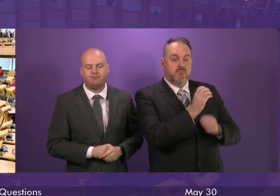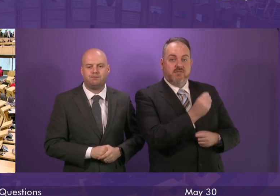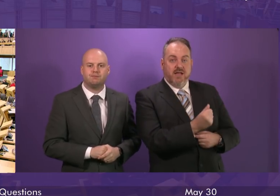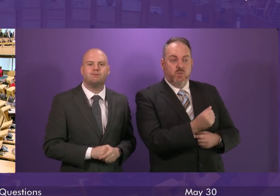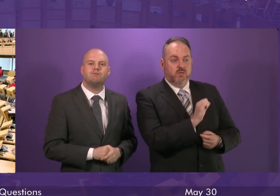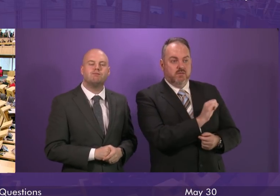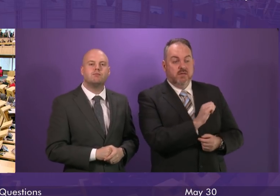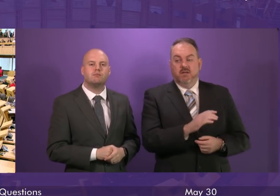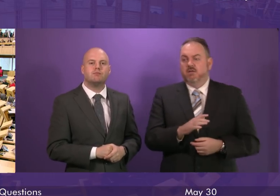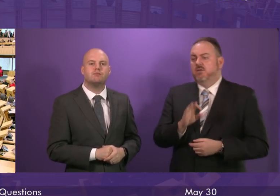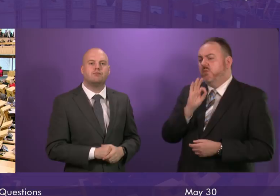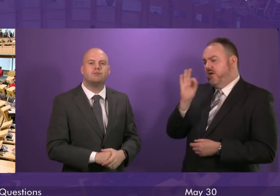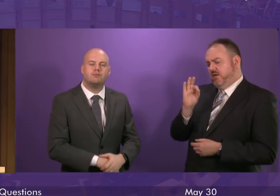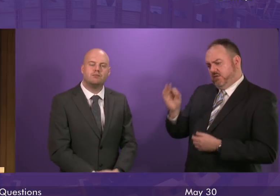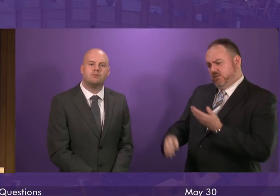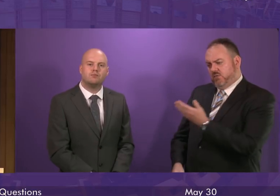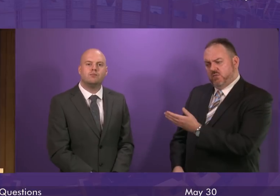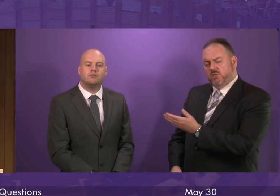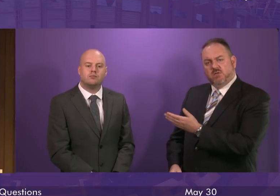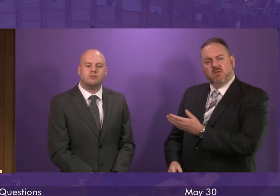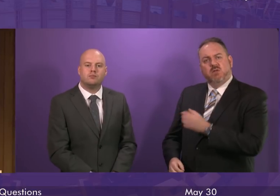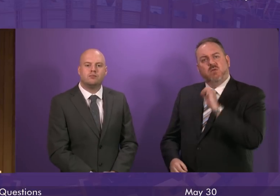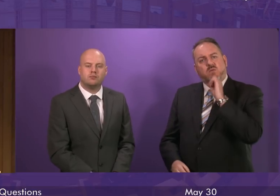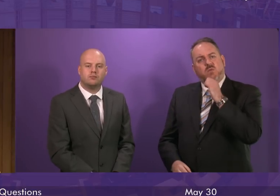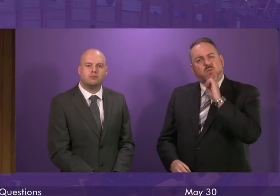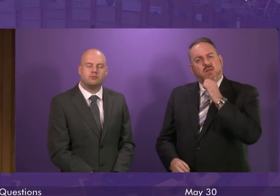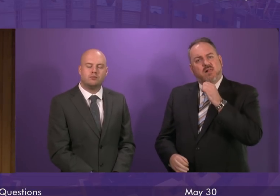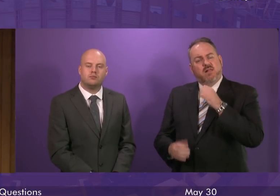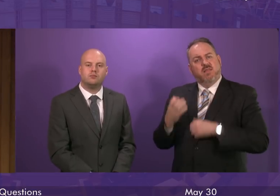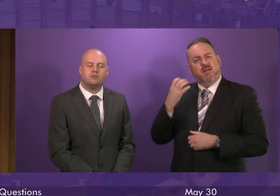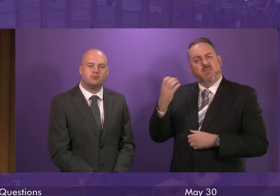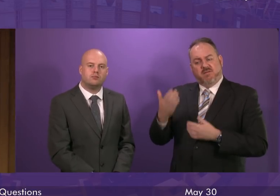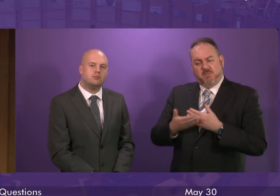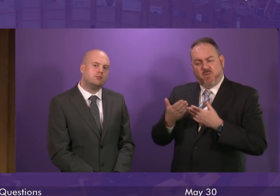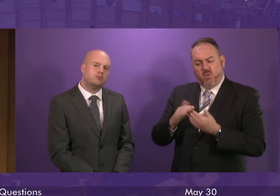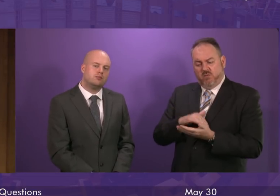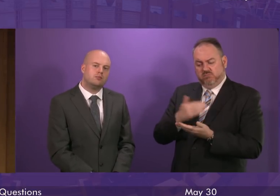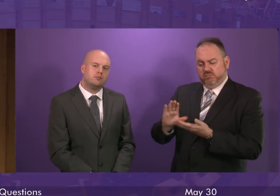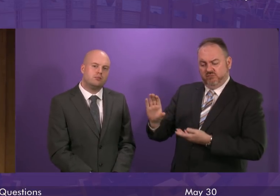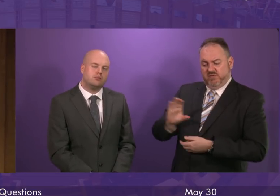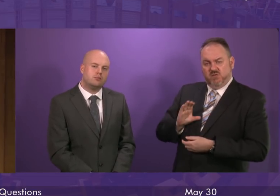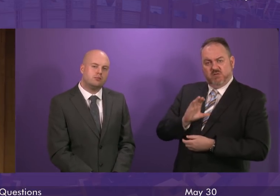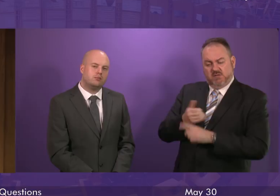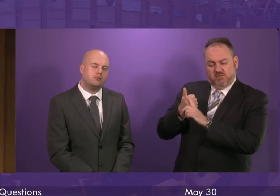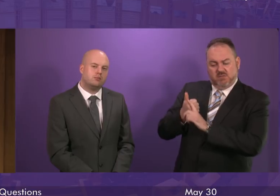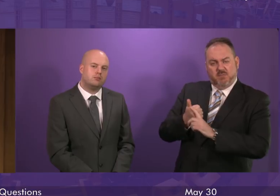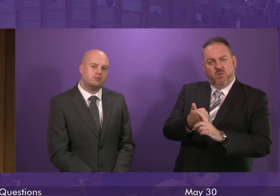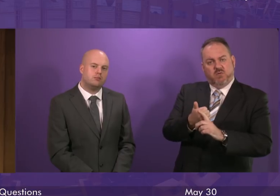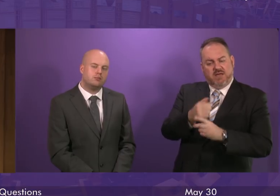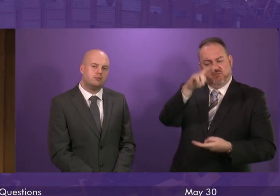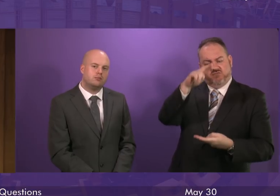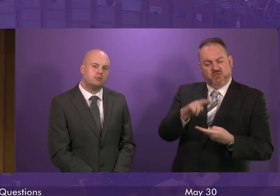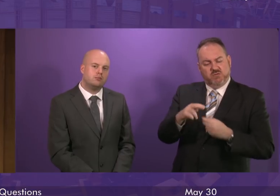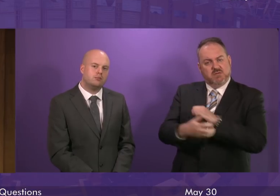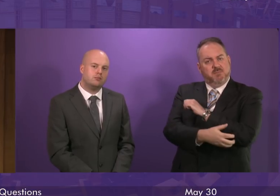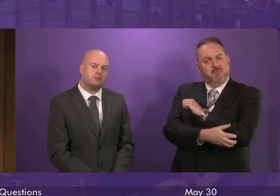Can I ask the First Minister whether she agrees that her Government would have much greater resources to tackle poverty in Scotland on top of everything else it does?